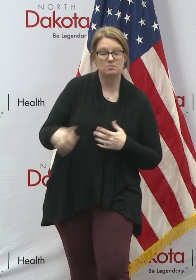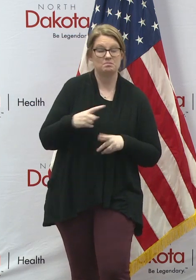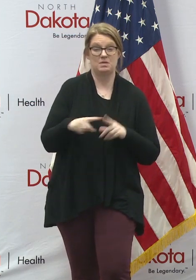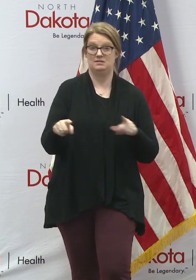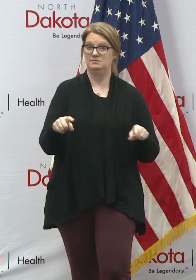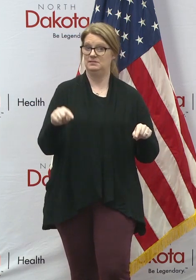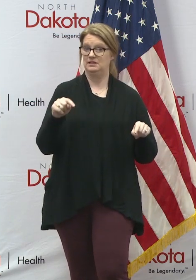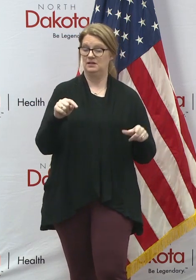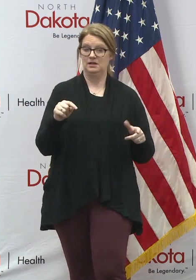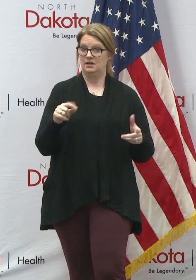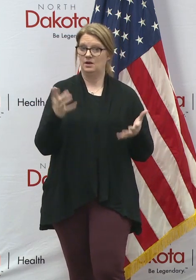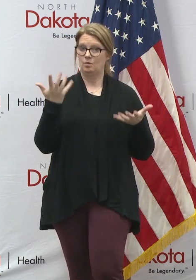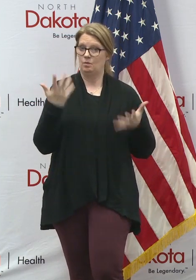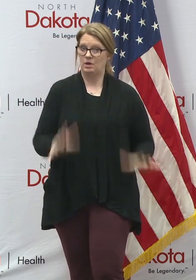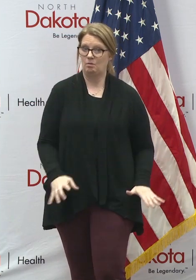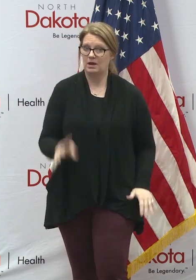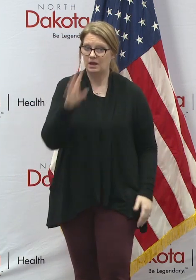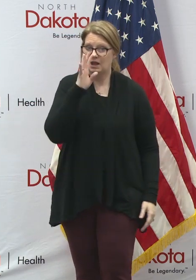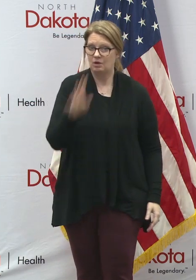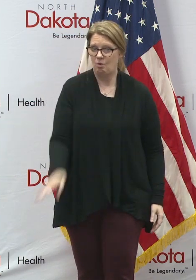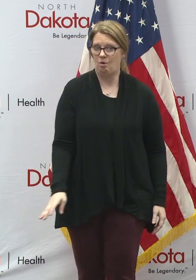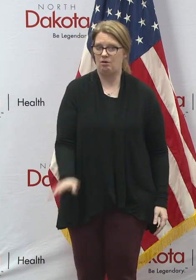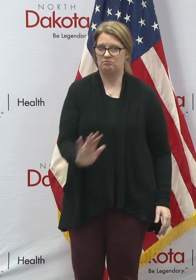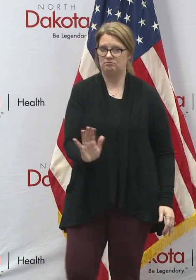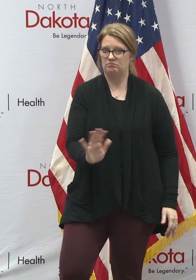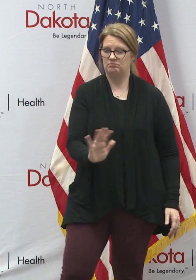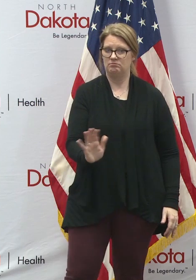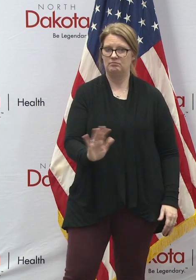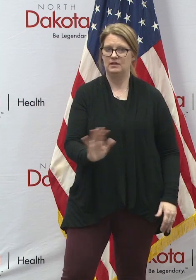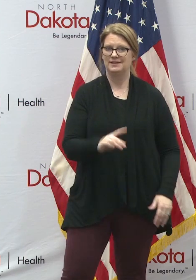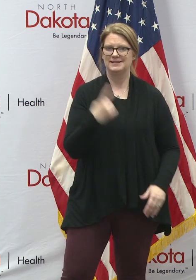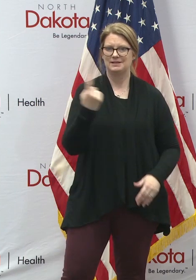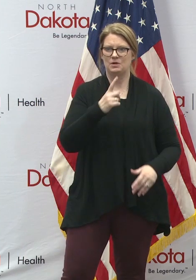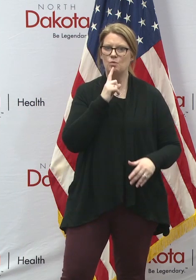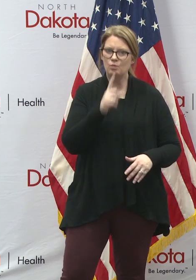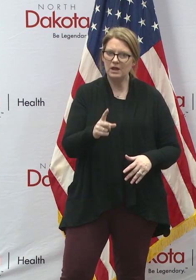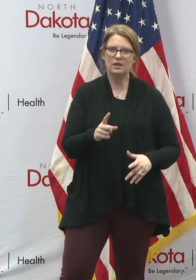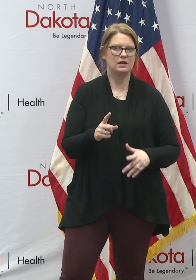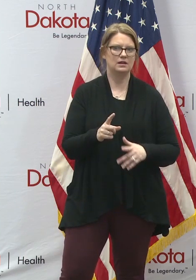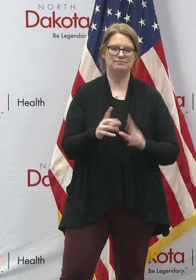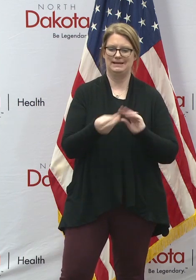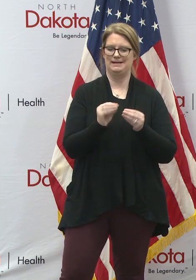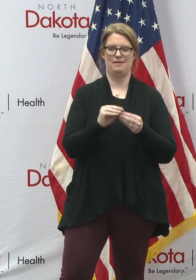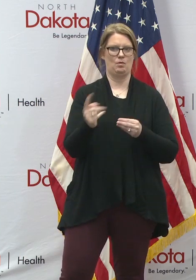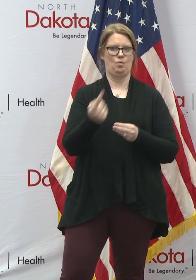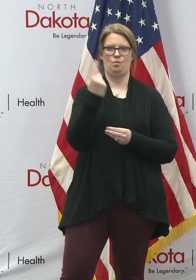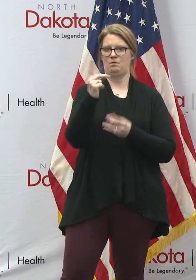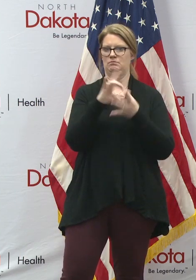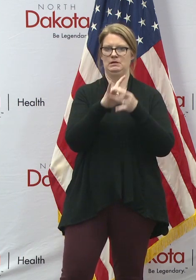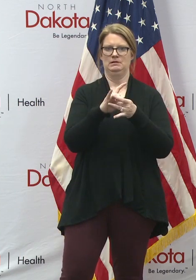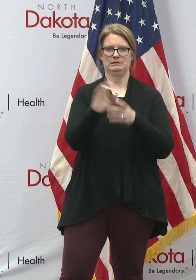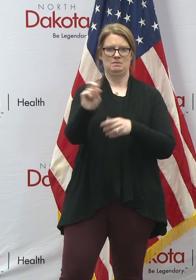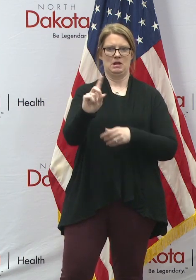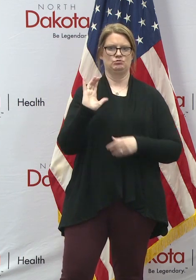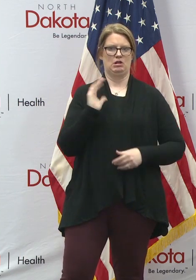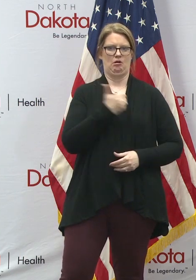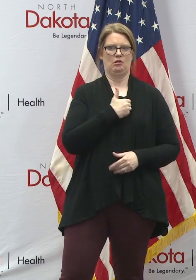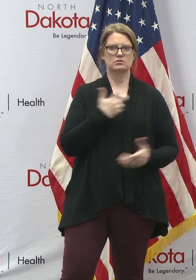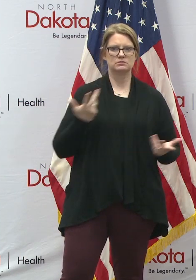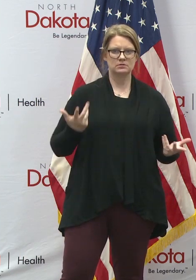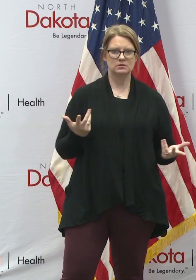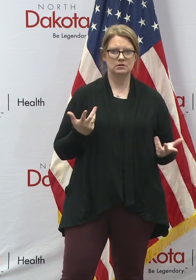want to ignore is one of the things that's the foundation of our democracy. And that's the ability for every